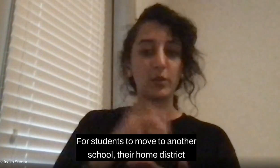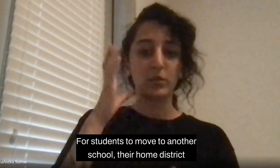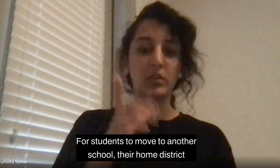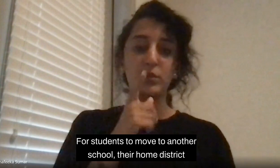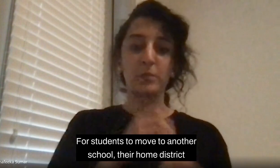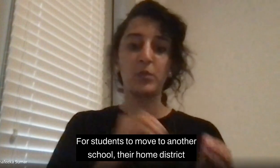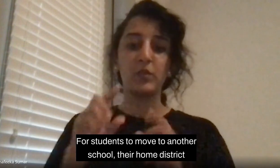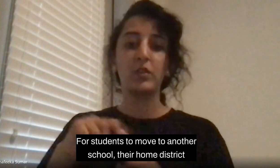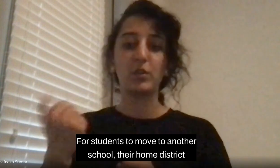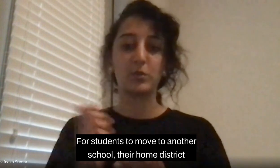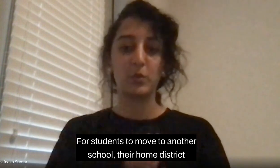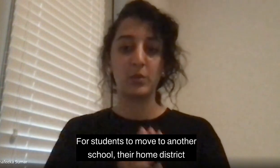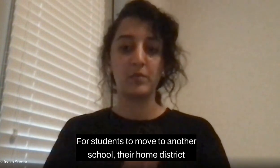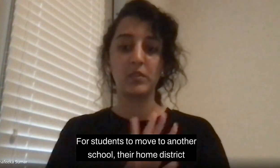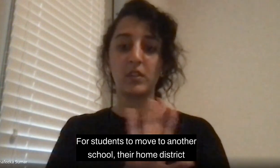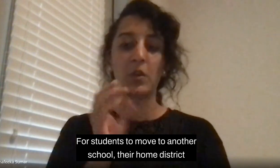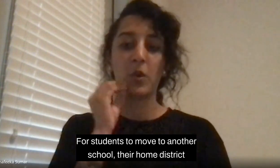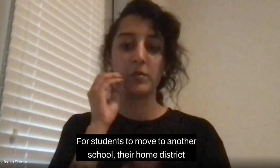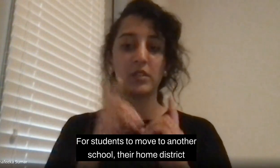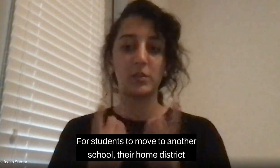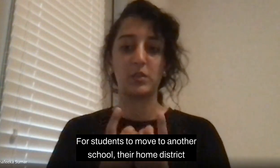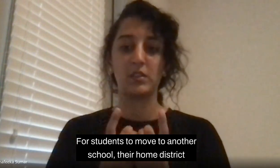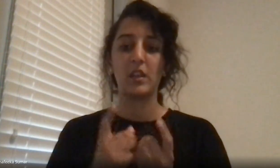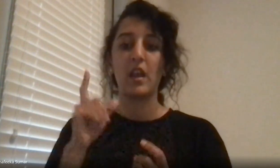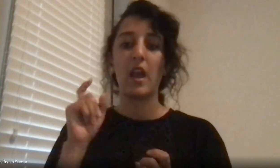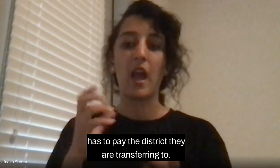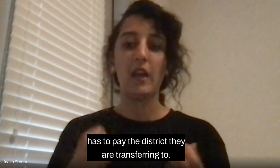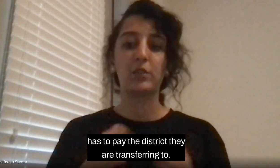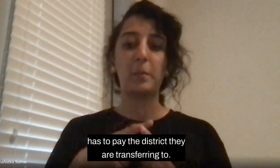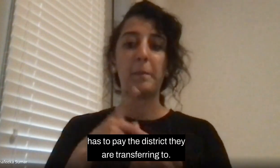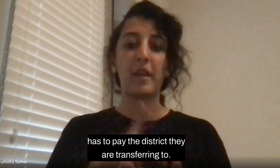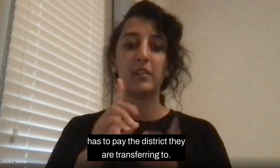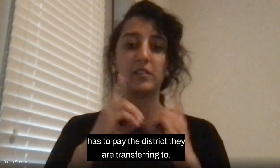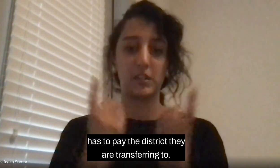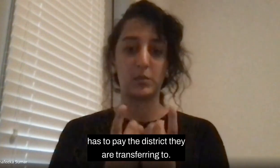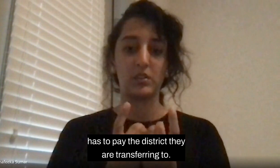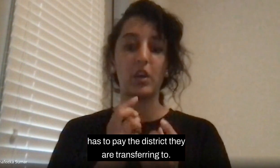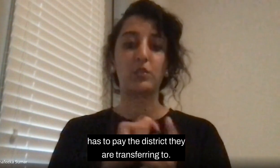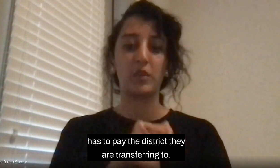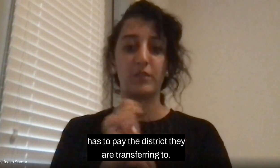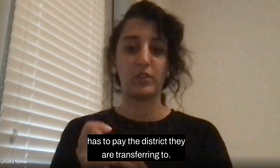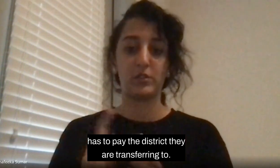students to move to another school, their home district has to pay the district to a transfer issue.